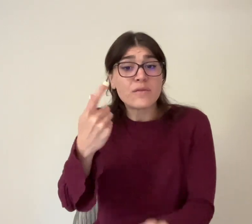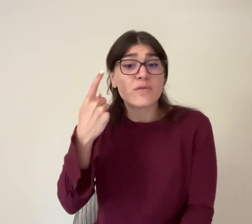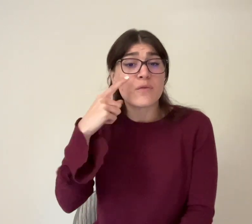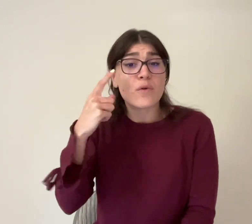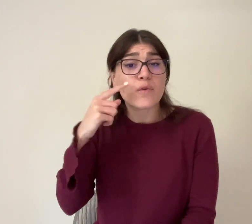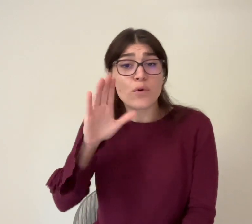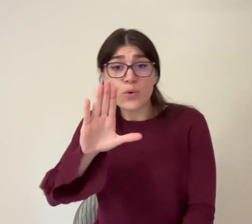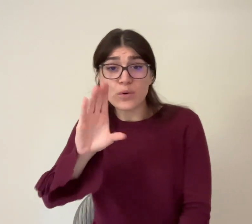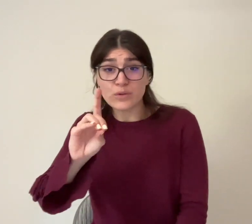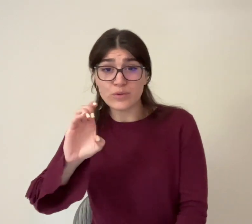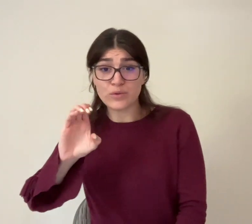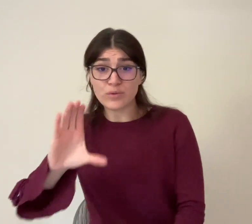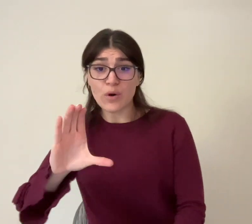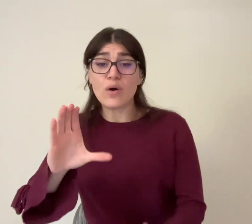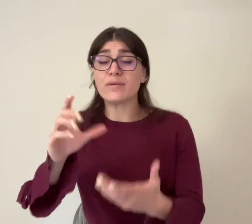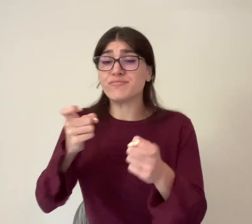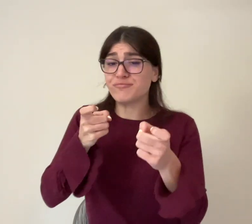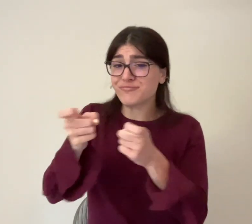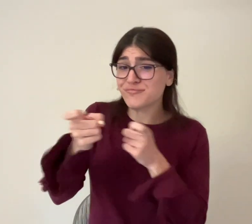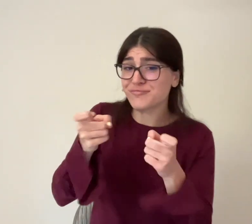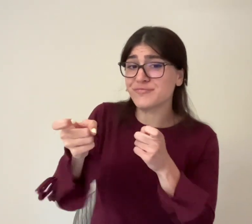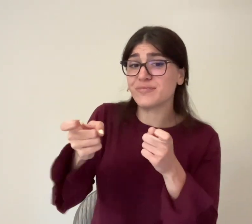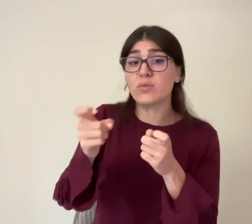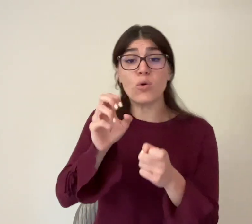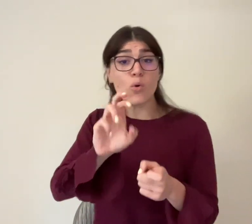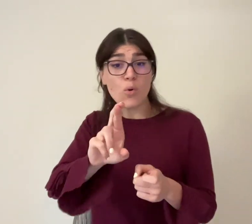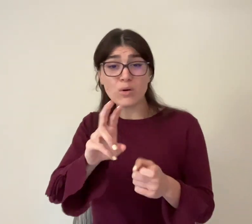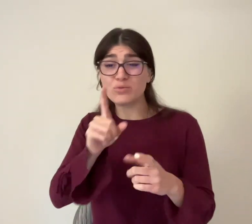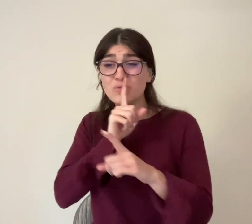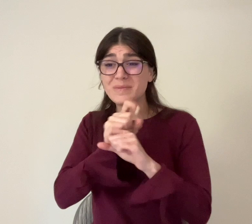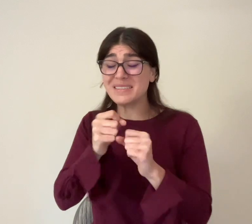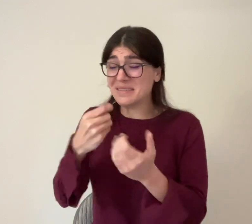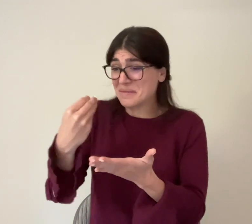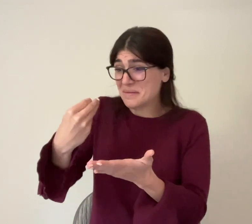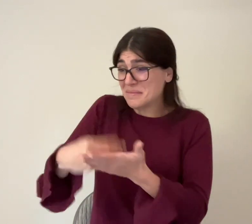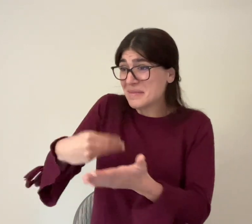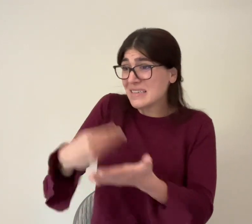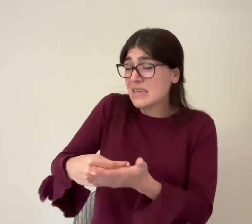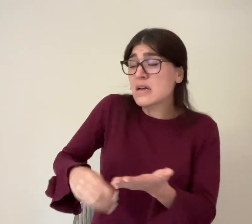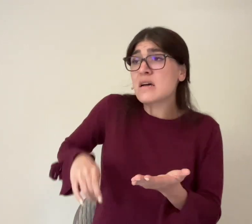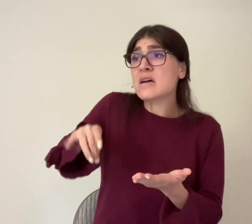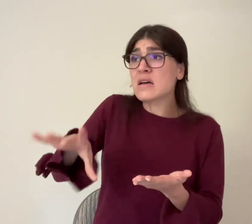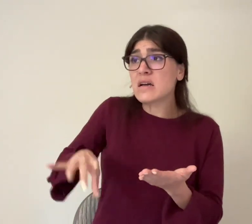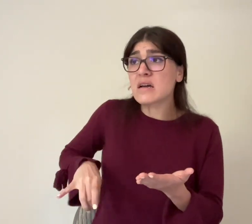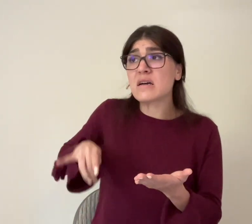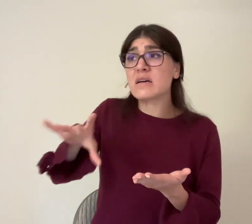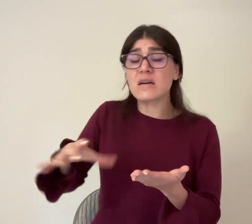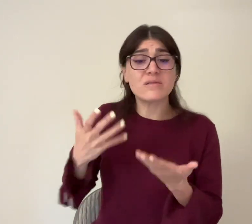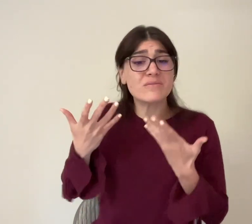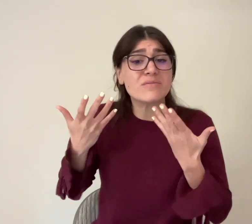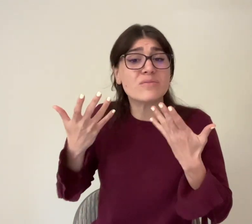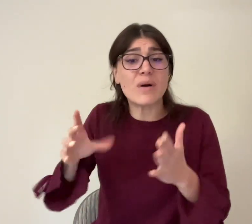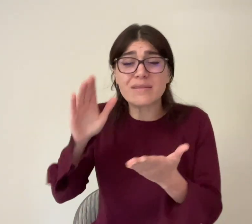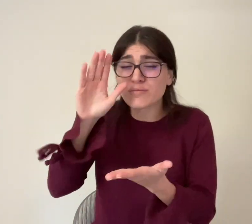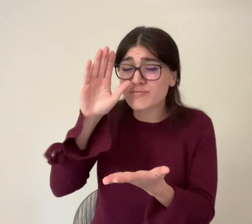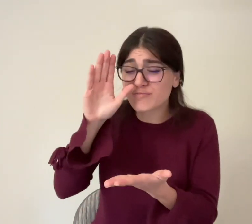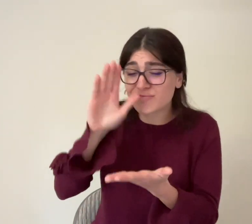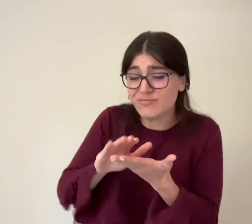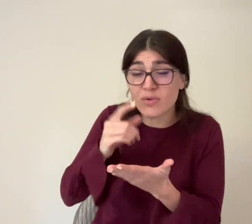Now, if you need help with your document management, or if you would like to cut costs through efficiency,